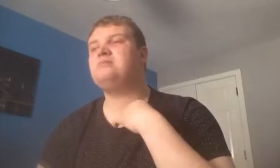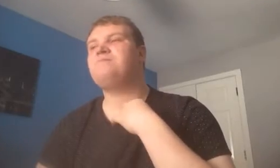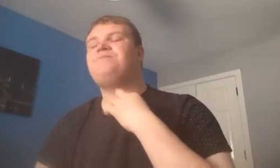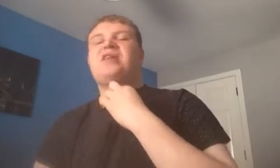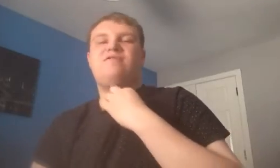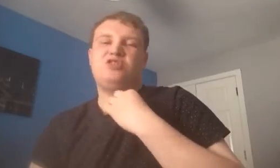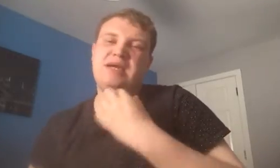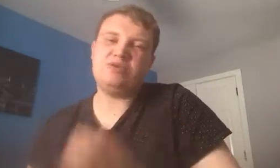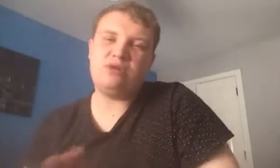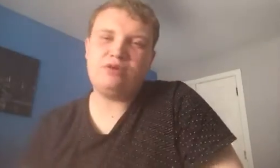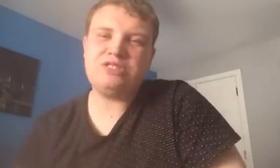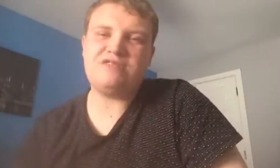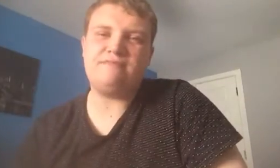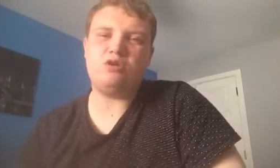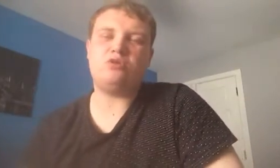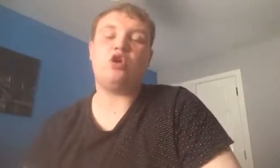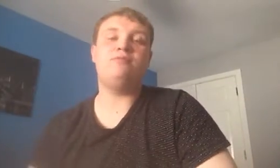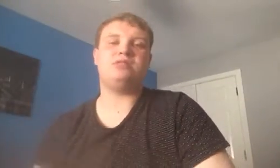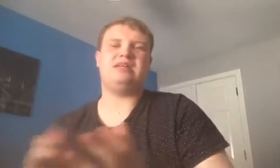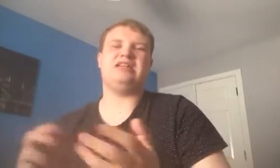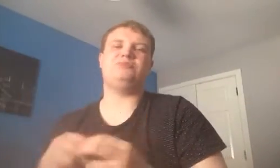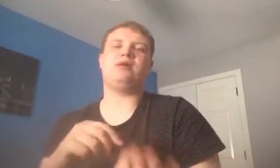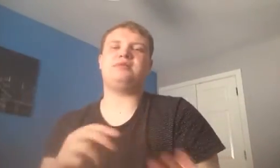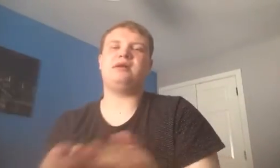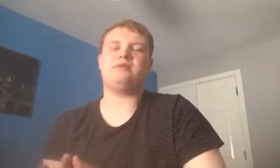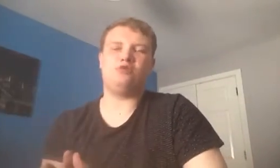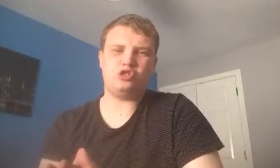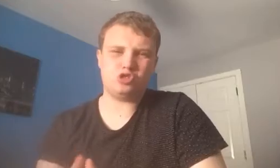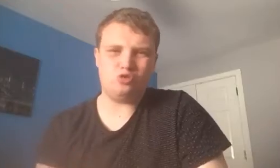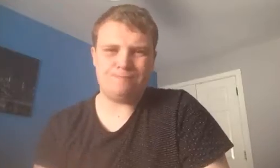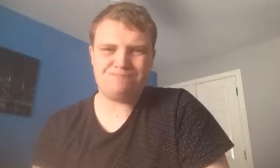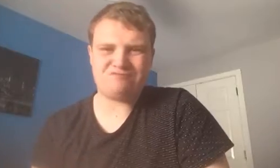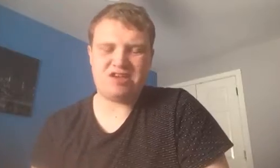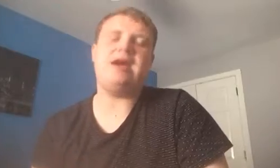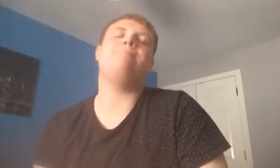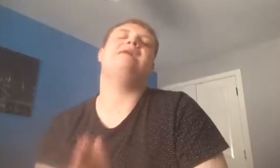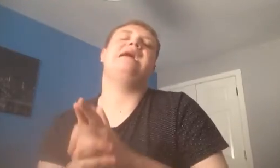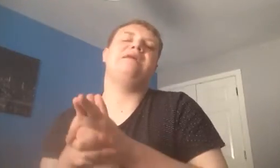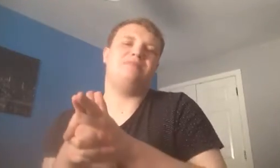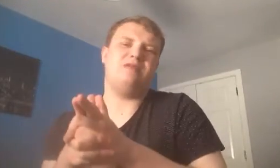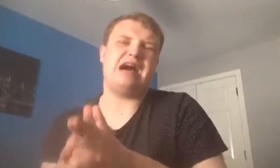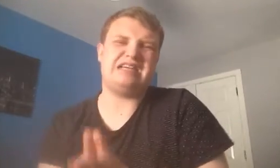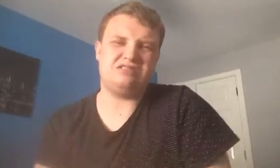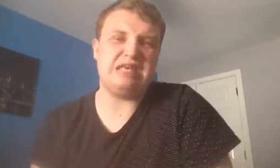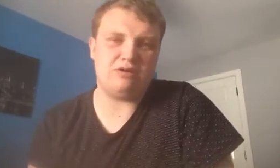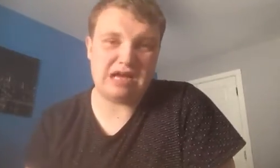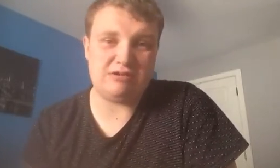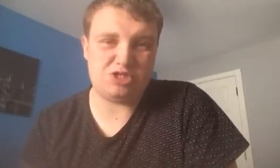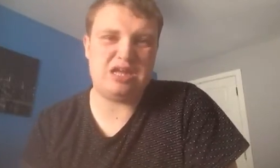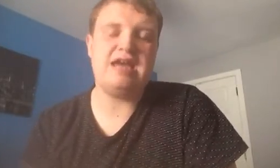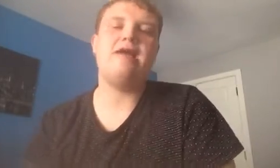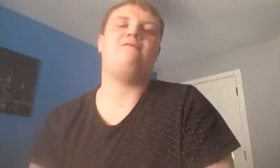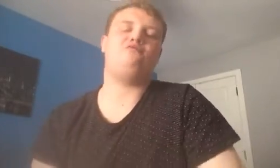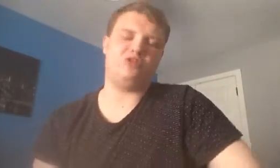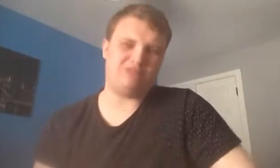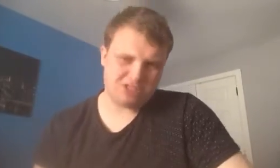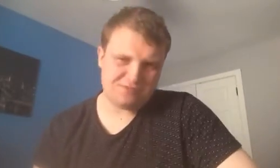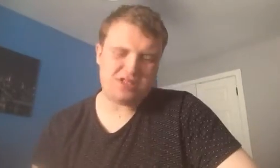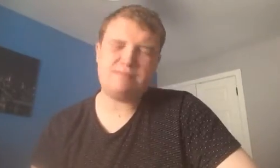if you're spending 1.7, obviously you had Spartak Moscow, and I think they were originally front runners for